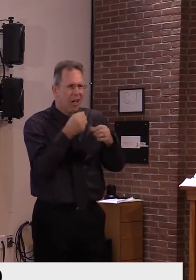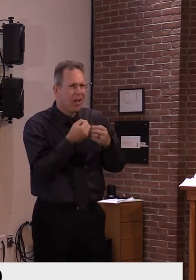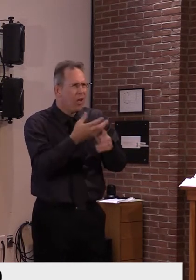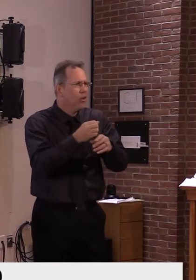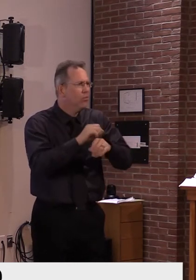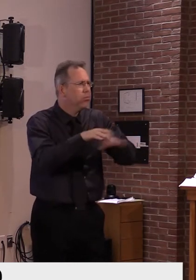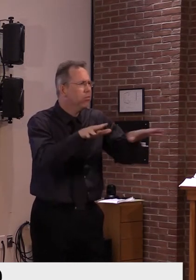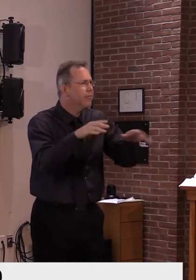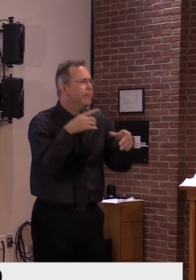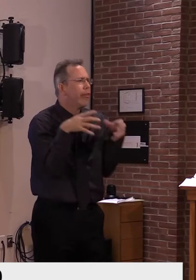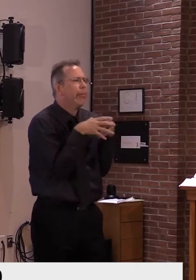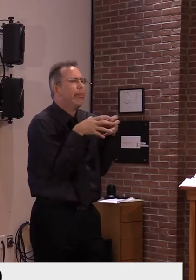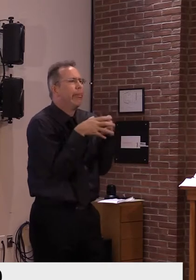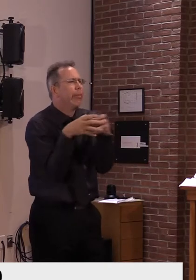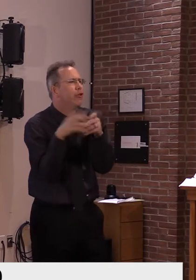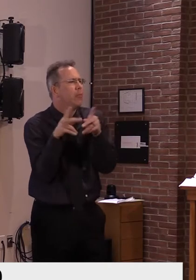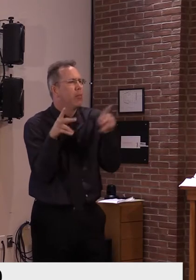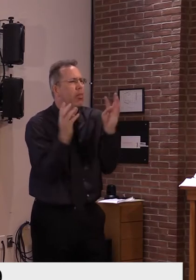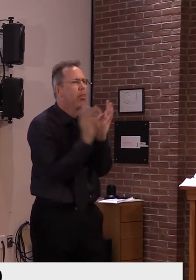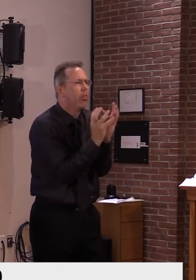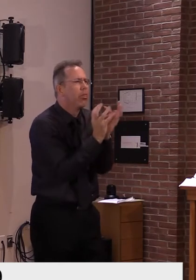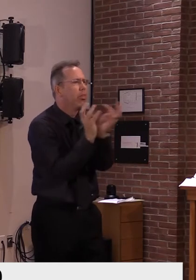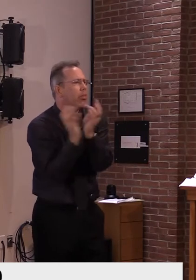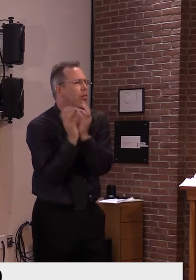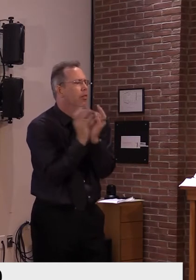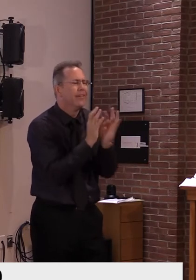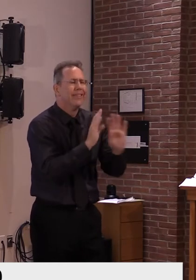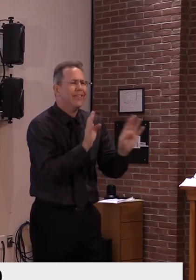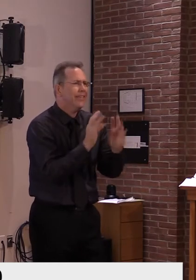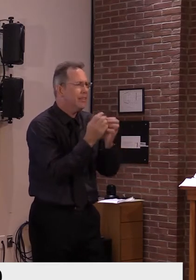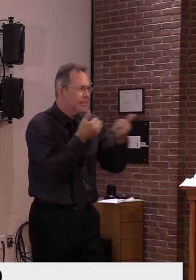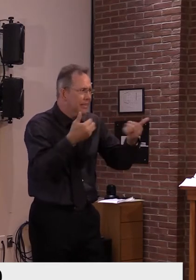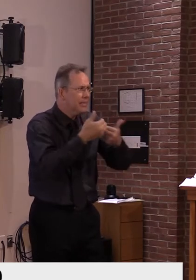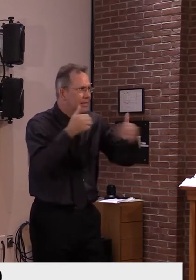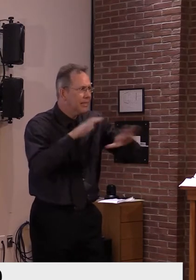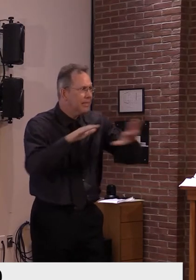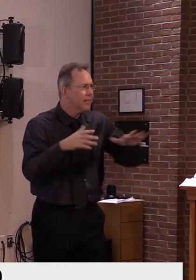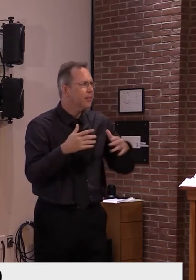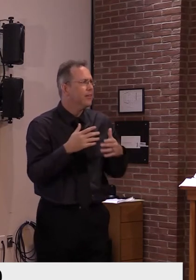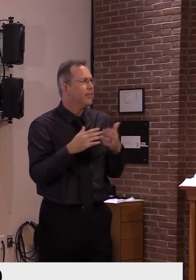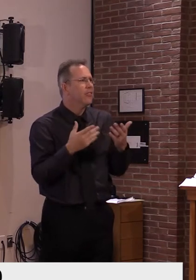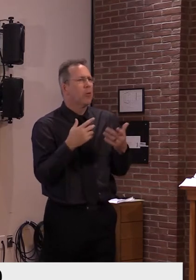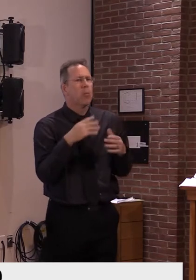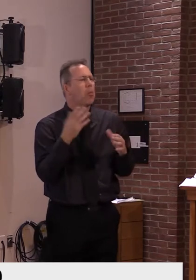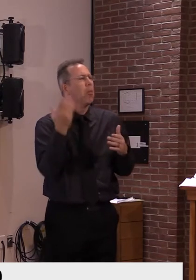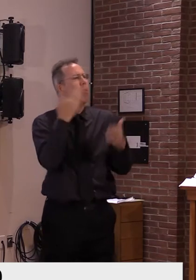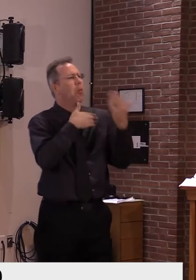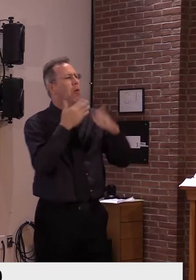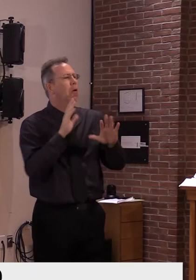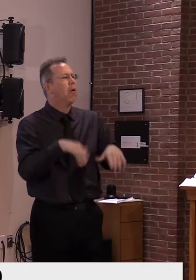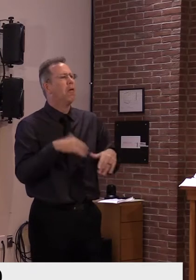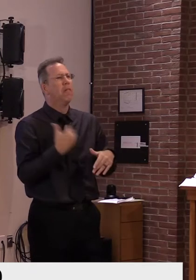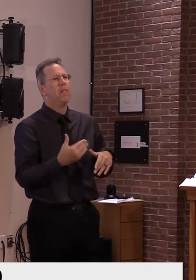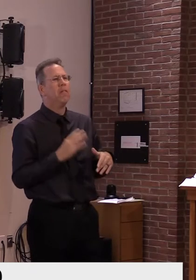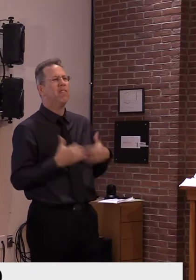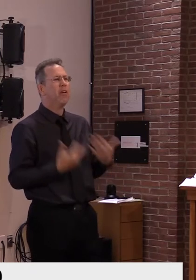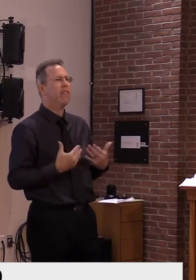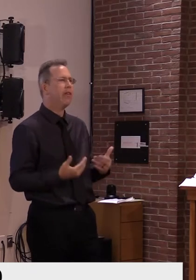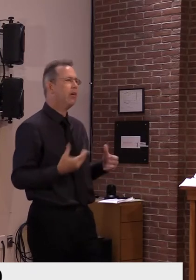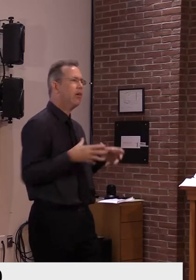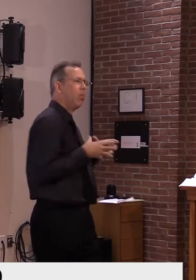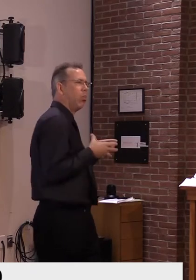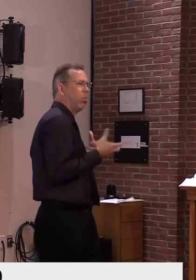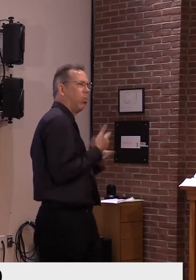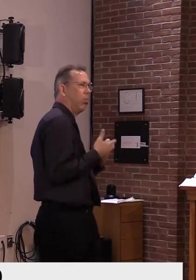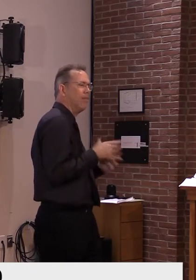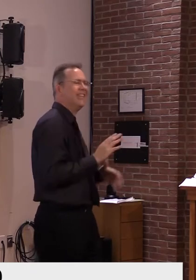to protect yourselves, your family or communities, even if you're going inside to maintain those different health guidelines that Dr. Levine always